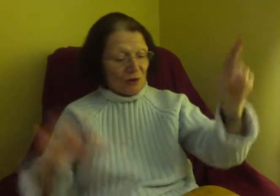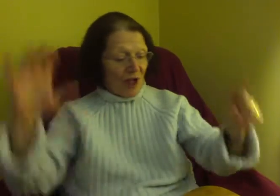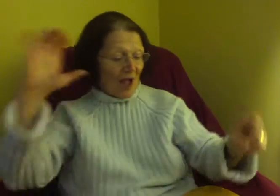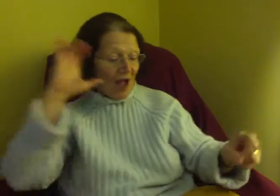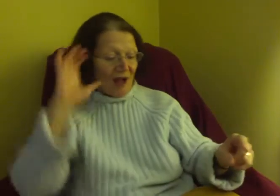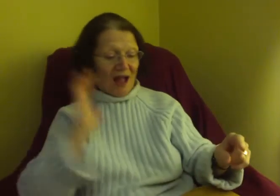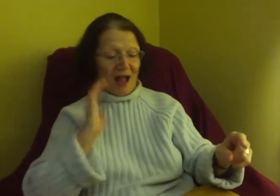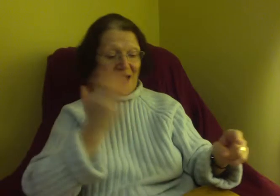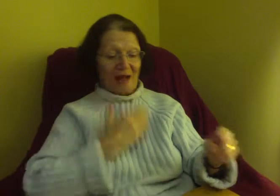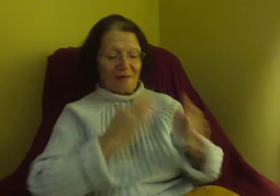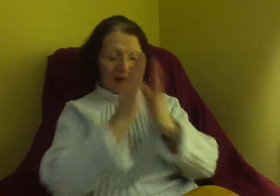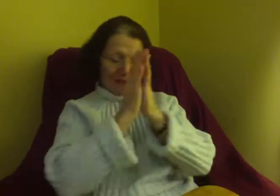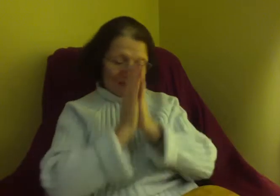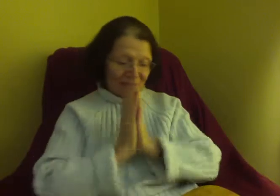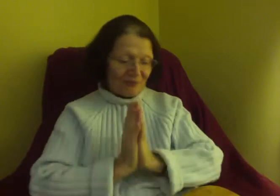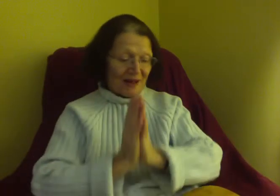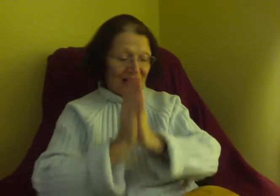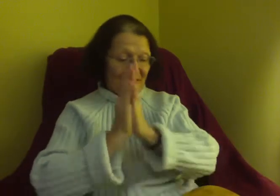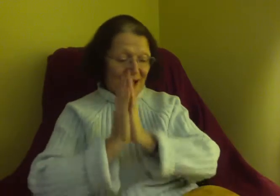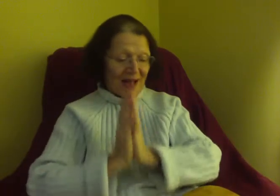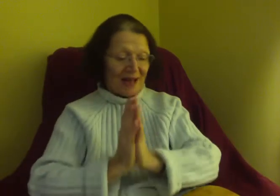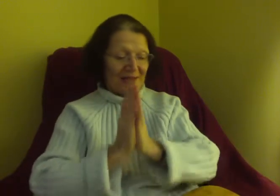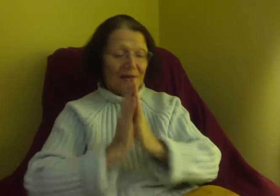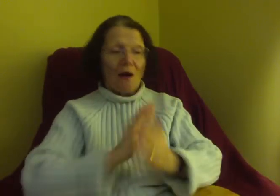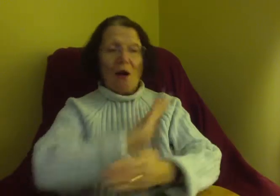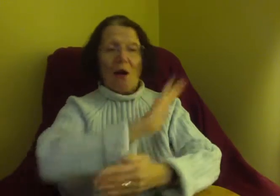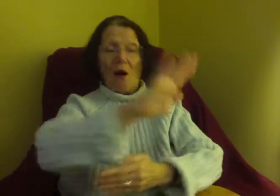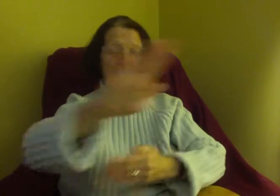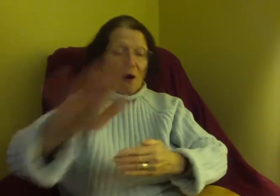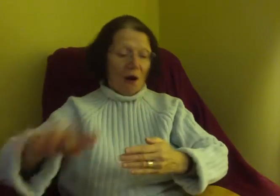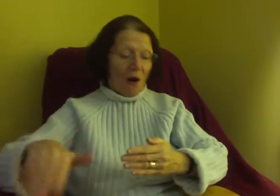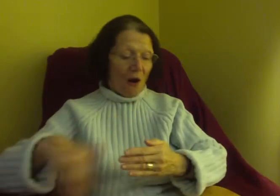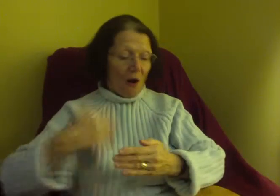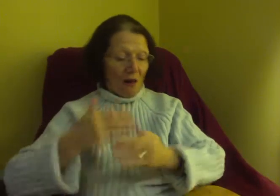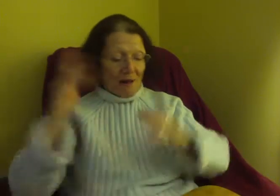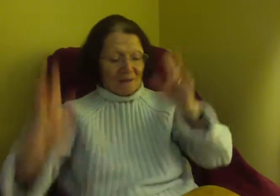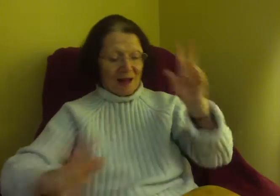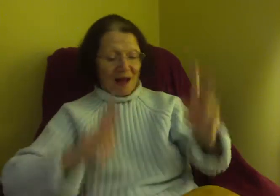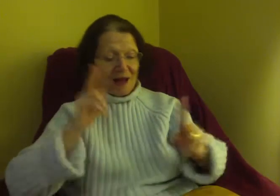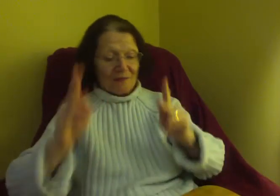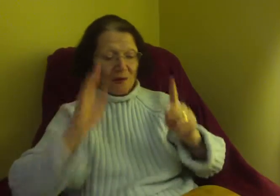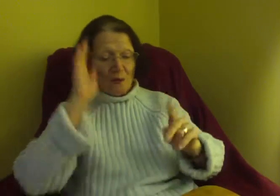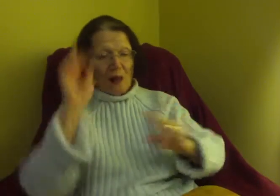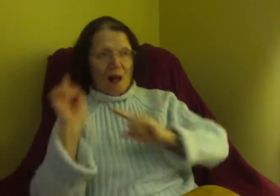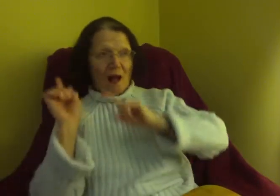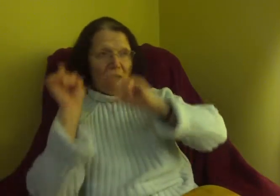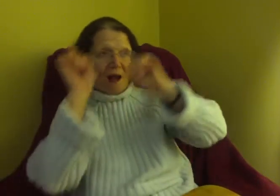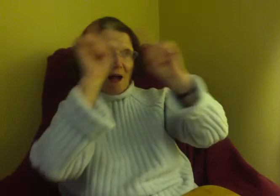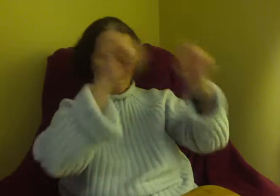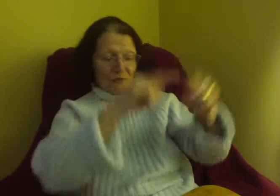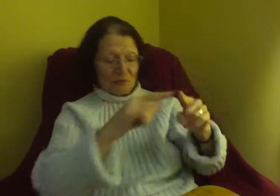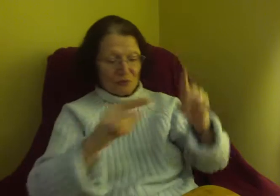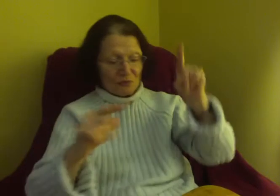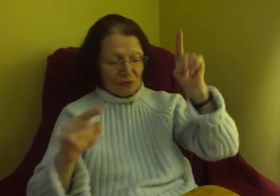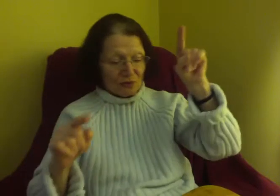dialing and will my